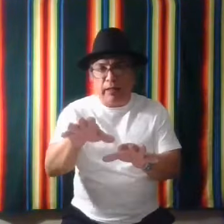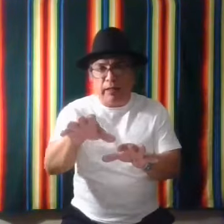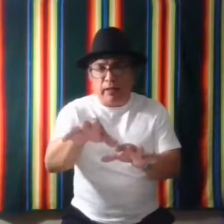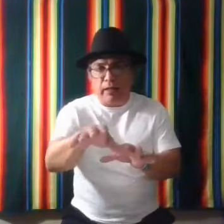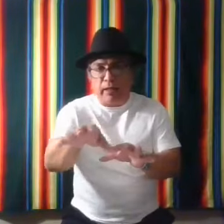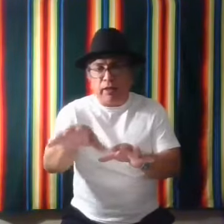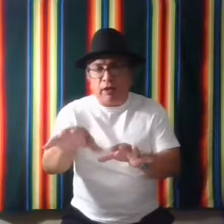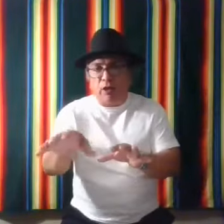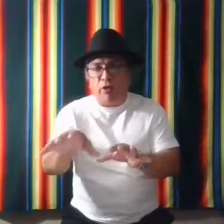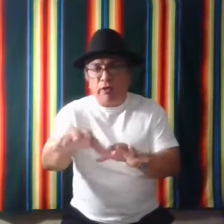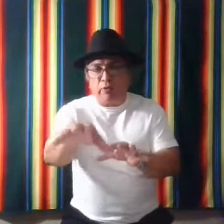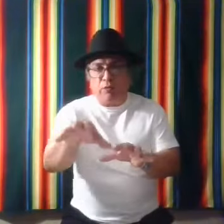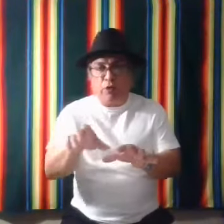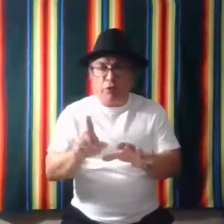and learn in the future.